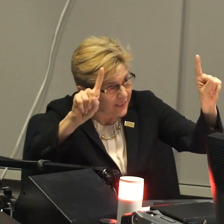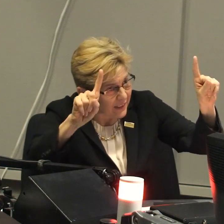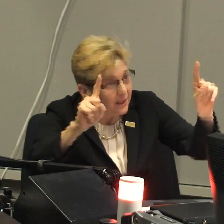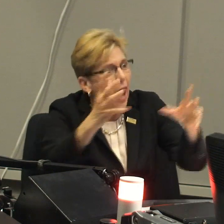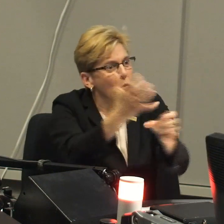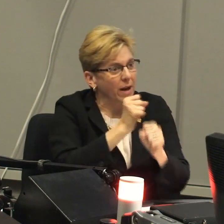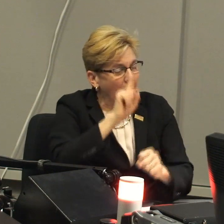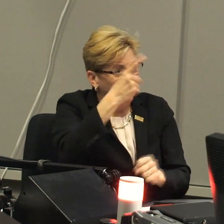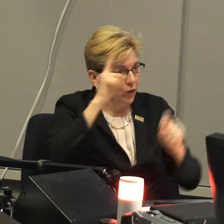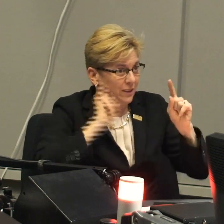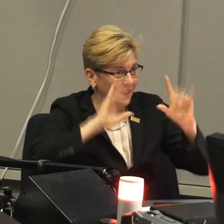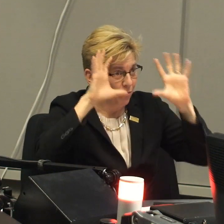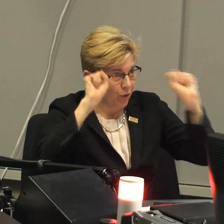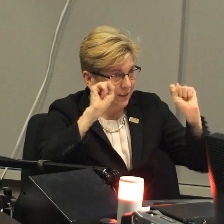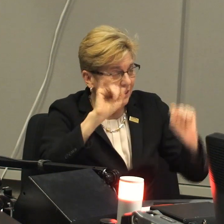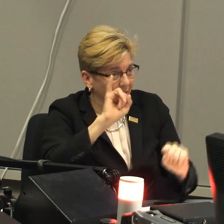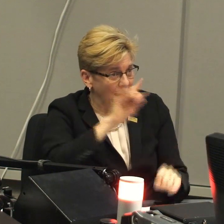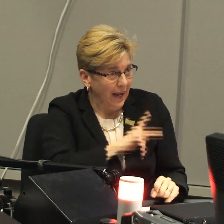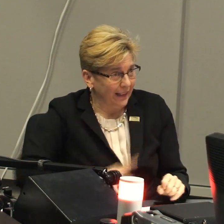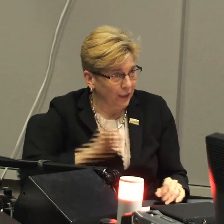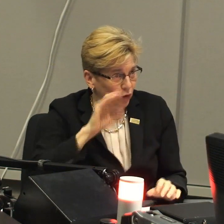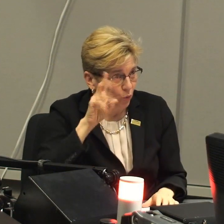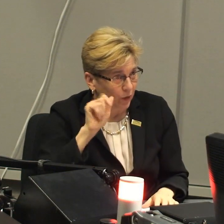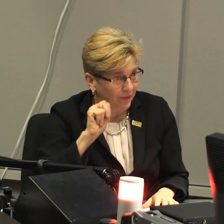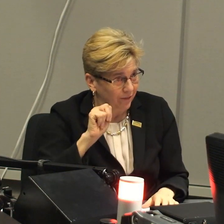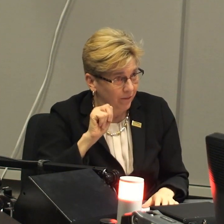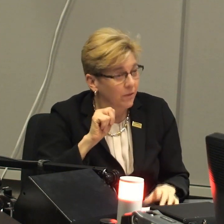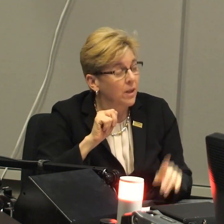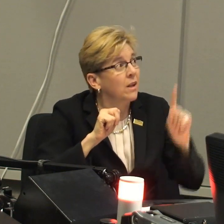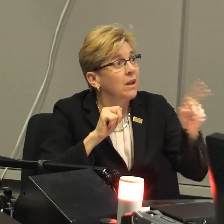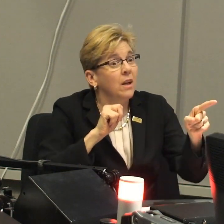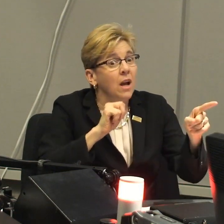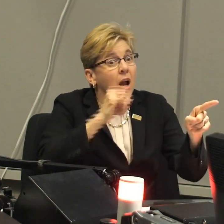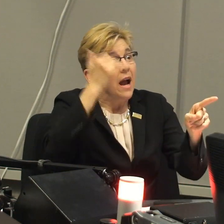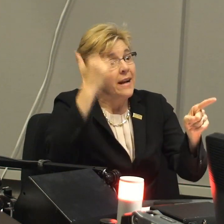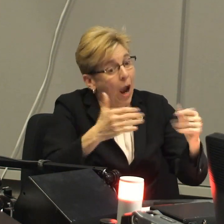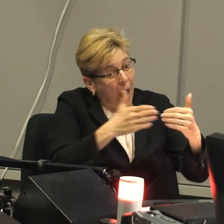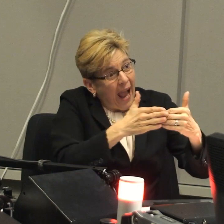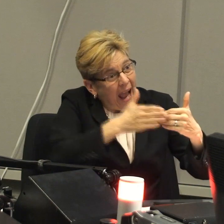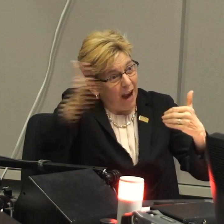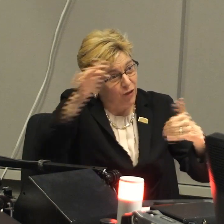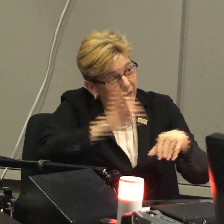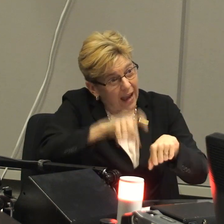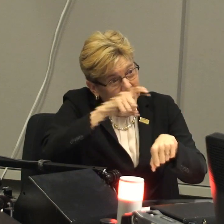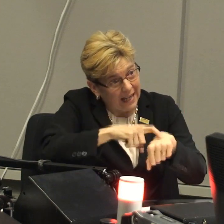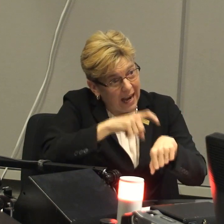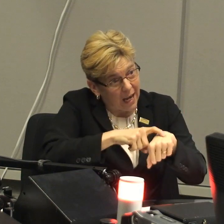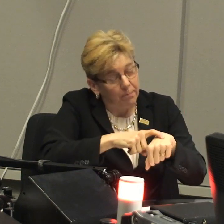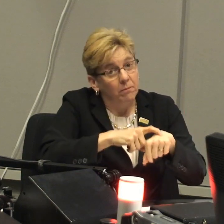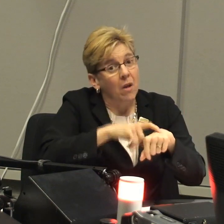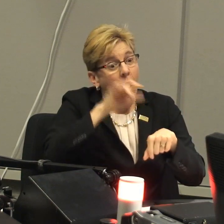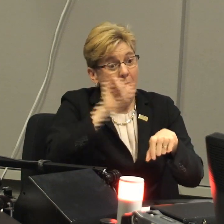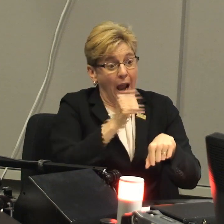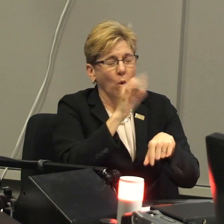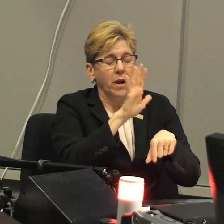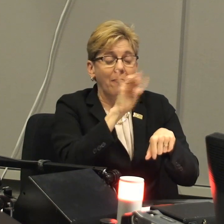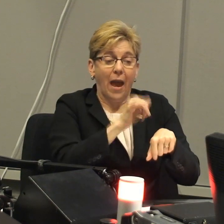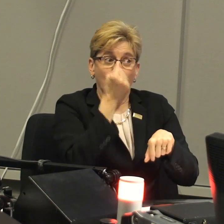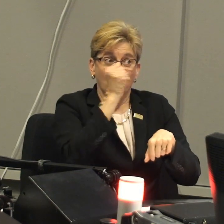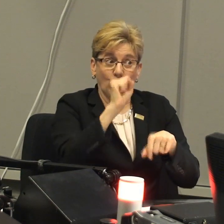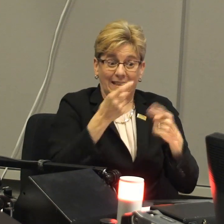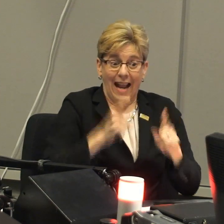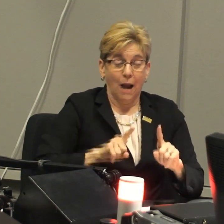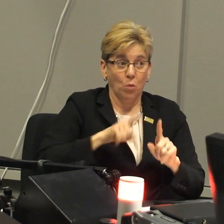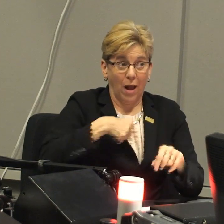that purpose that they wanted. Very successfully, they got the first deaf president, Dr. I. King Jordan. And so with that, after that point in